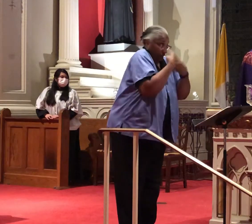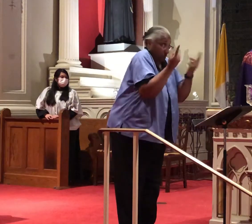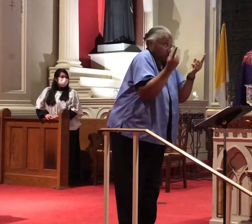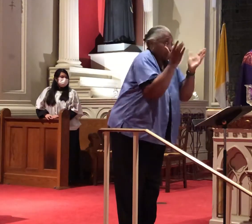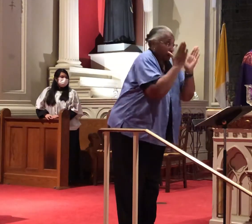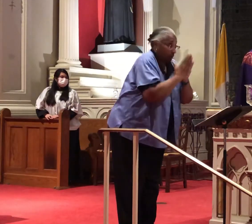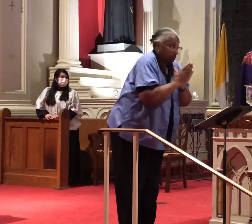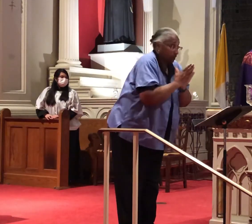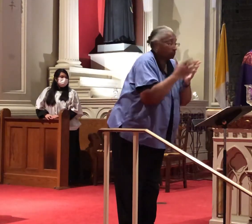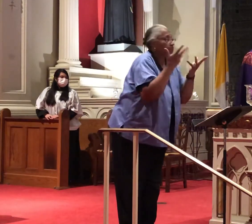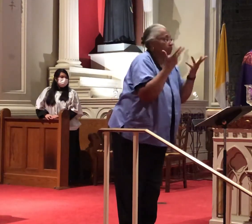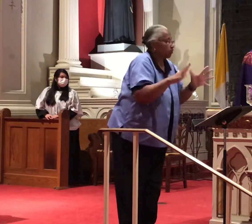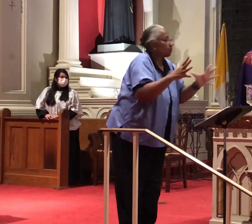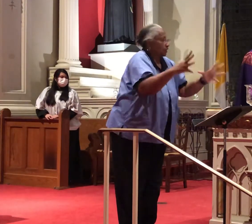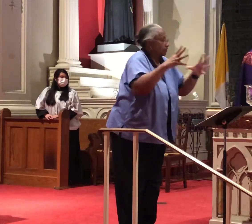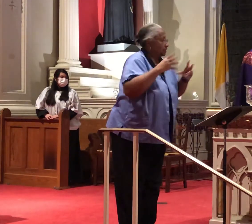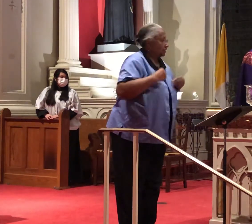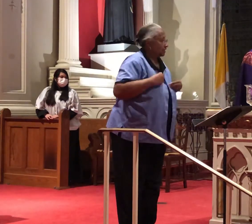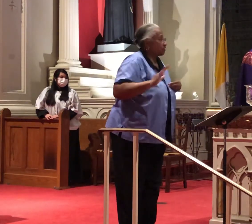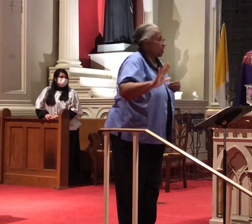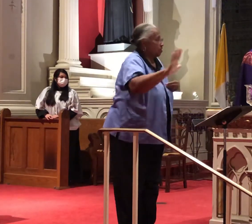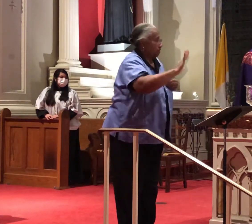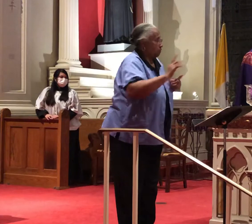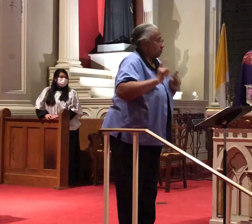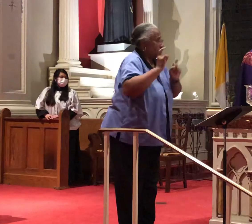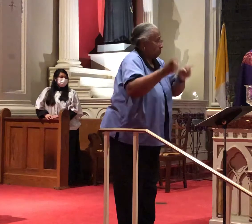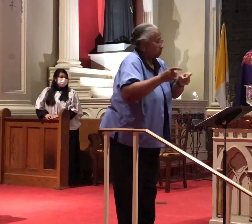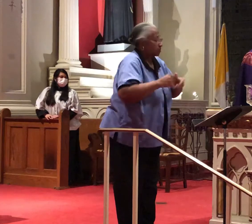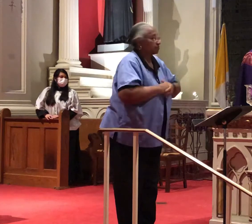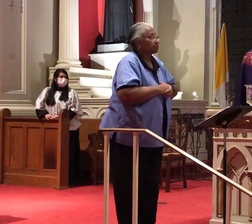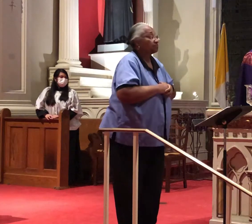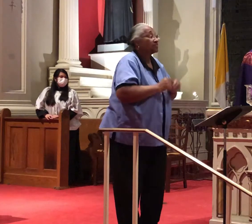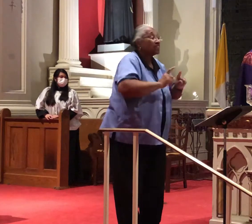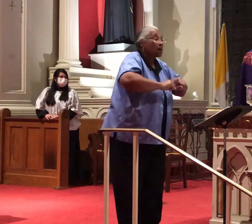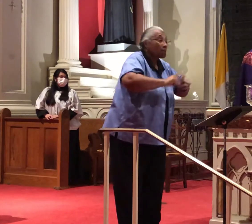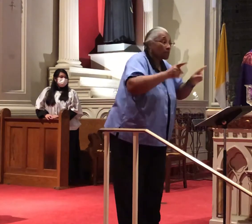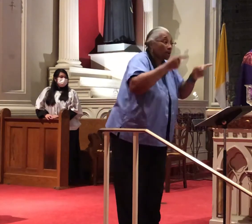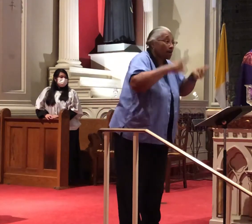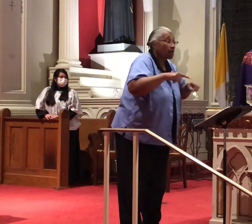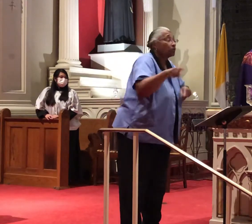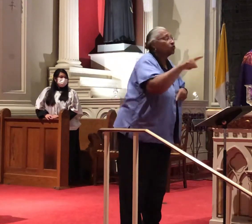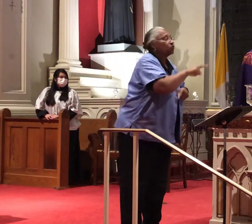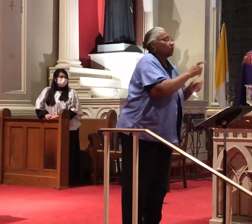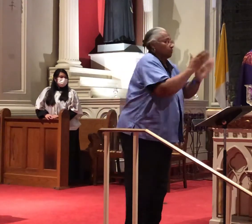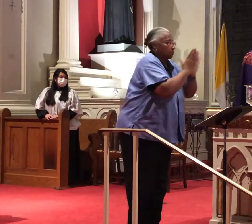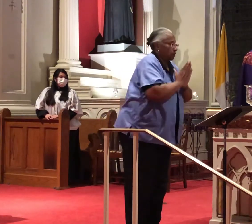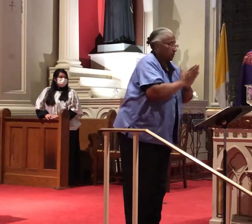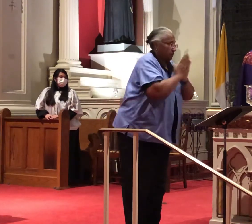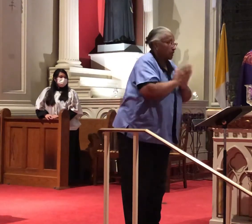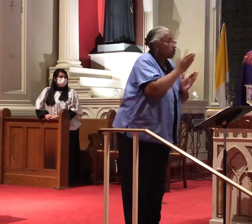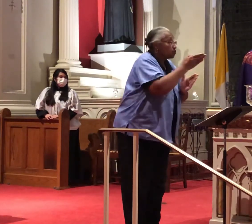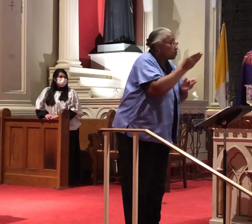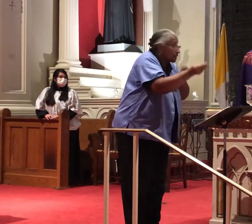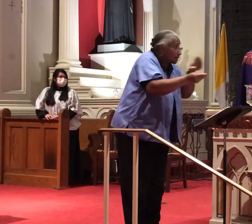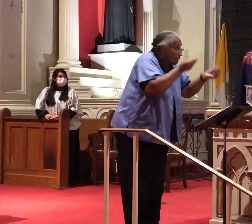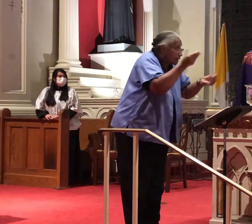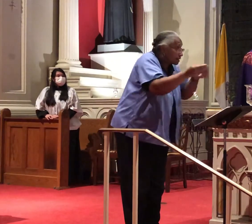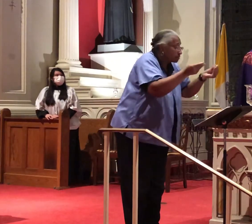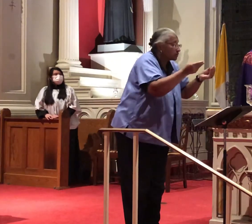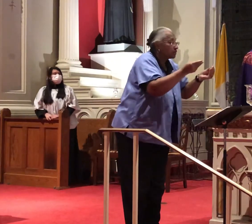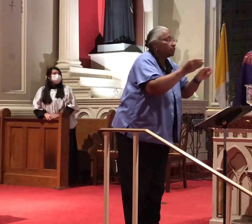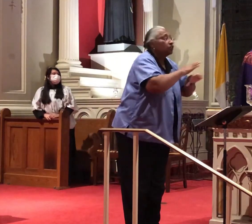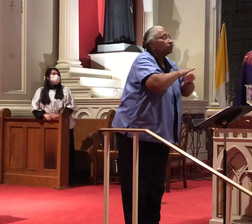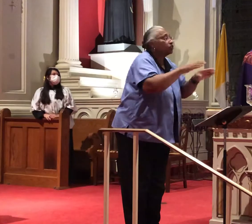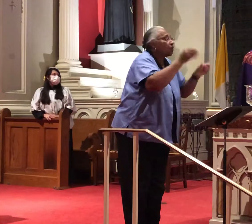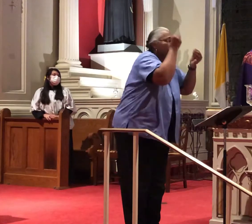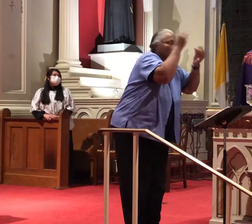they have received their reward. But when you give alms, do not let your left hand know